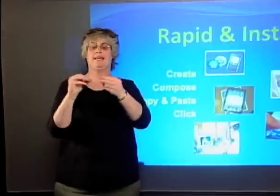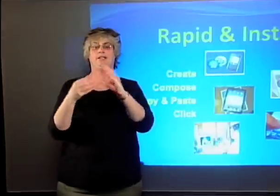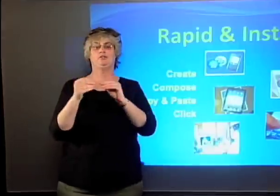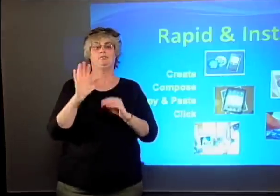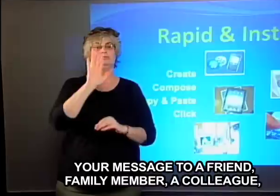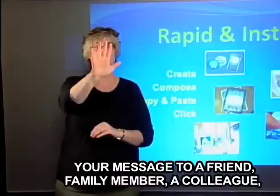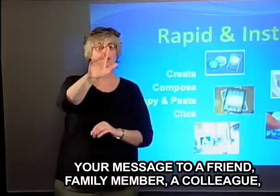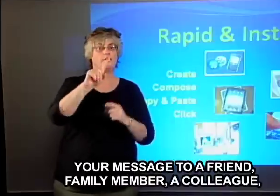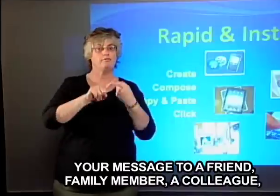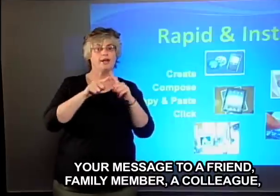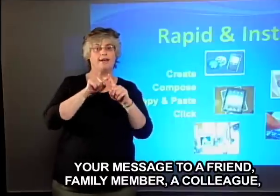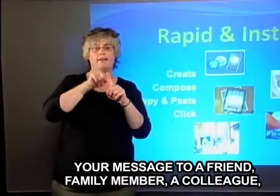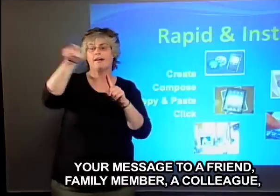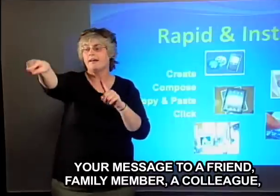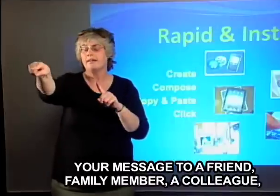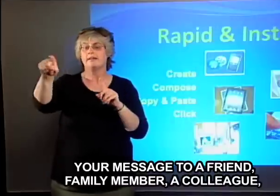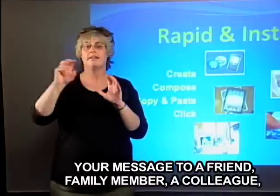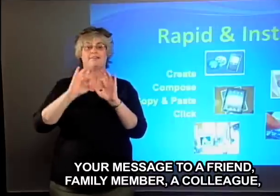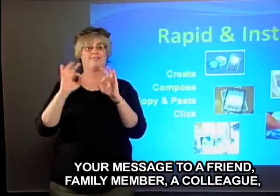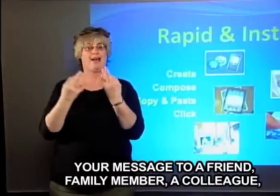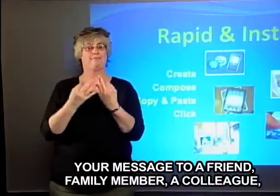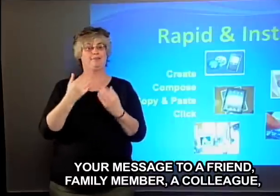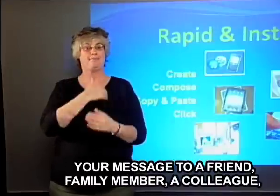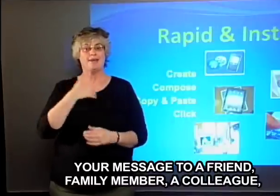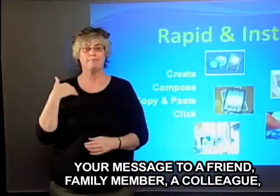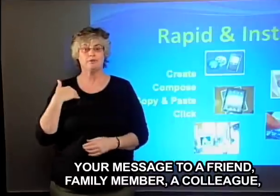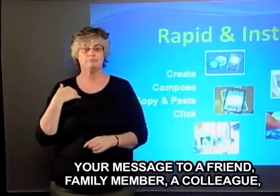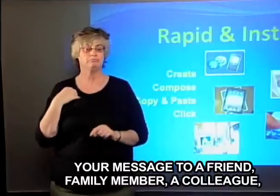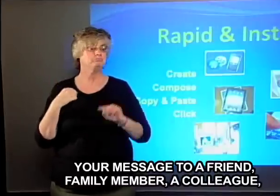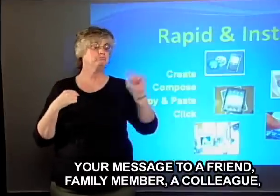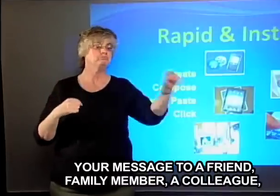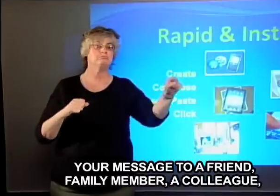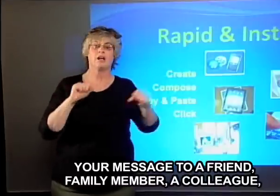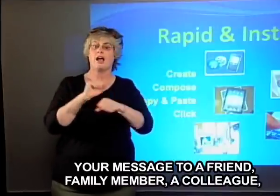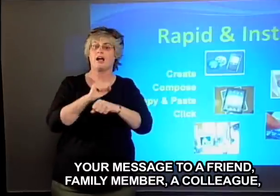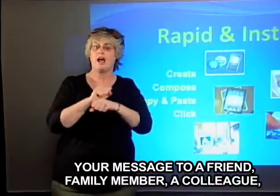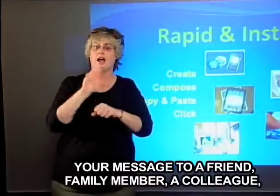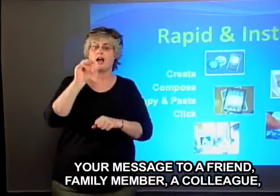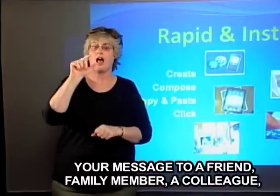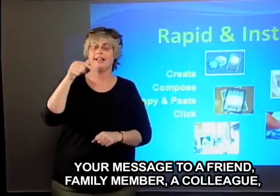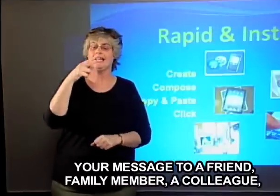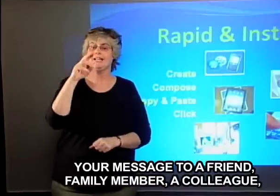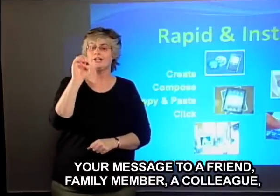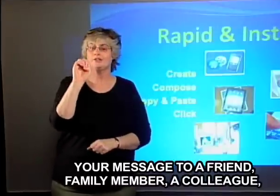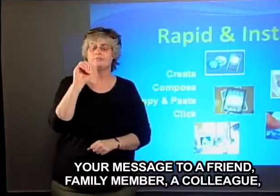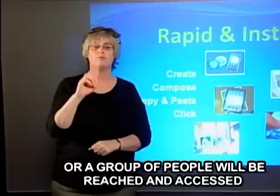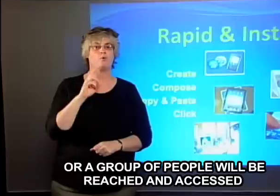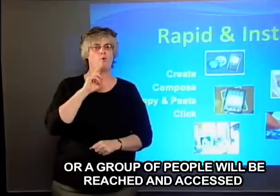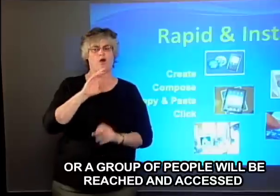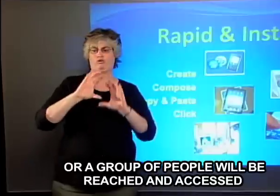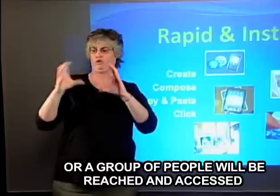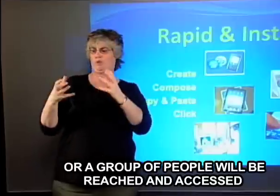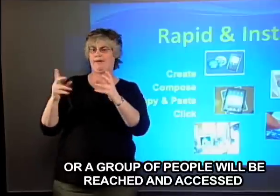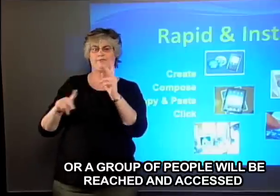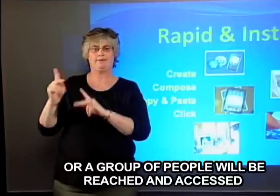Your message to a friend, family member, a colleague, or a group of